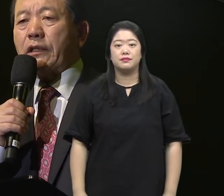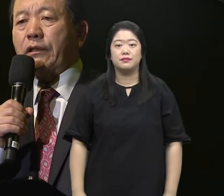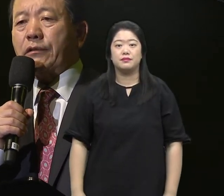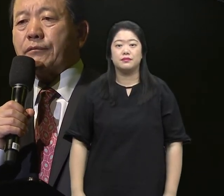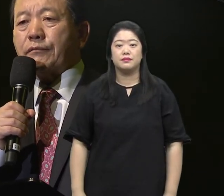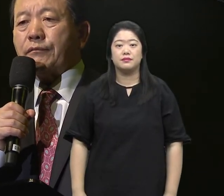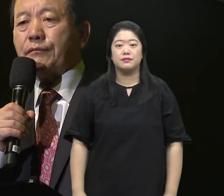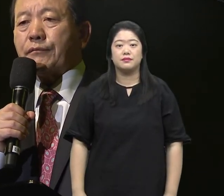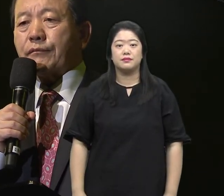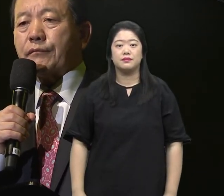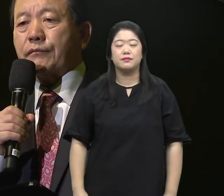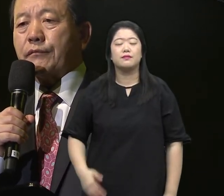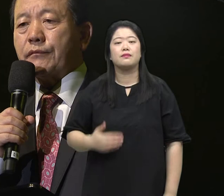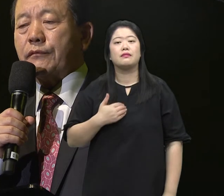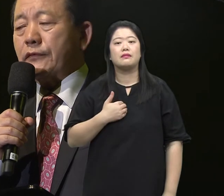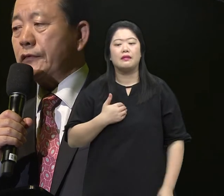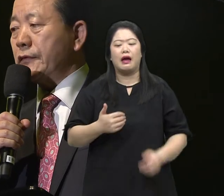That the second conflict came to me.